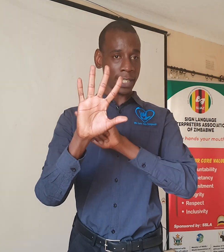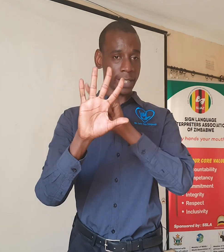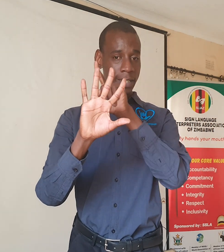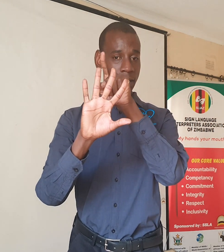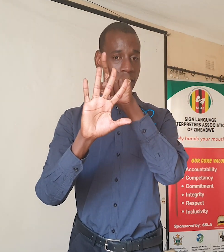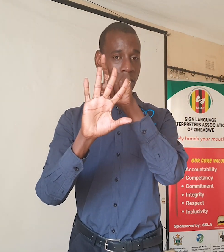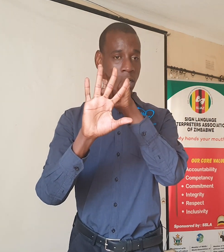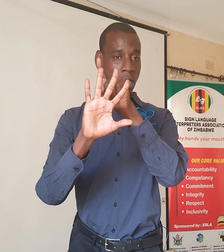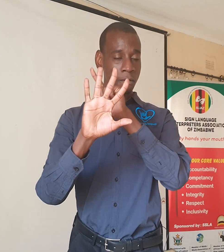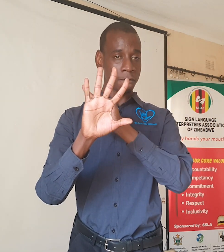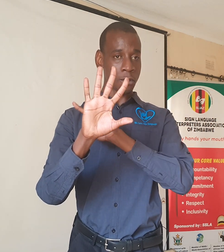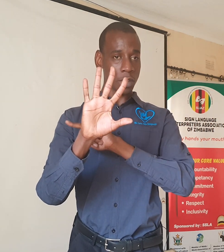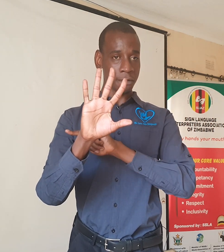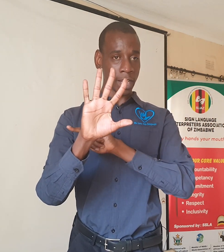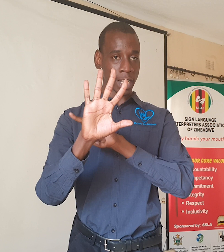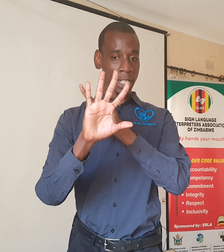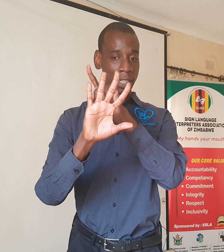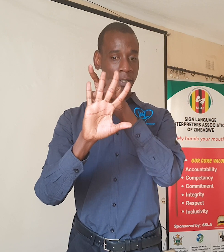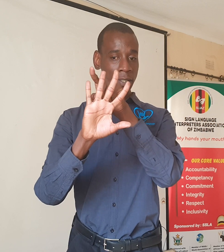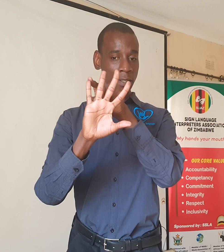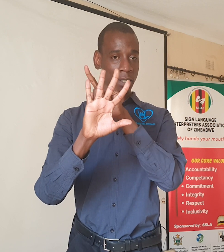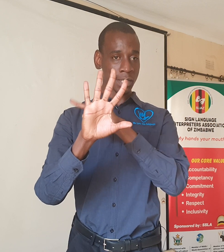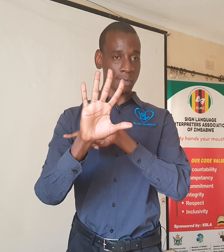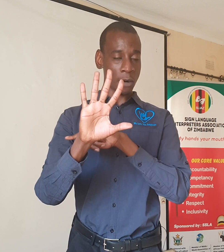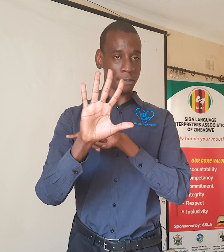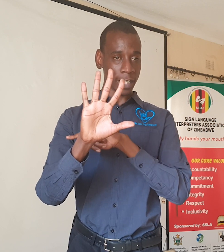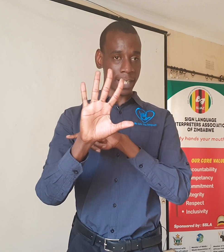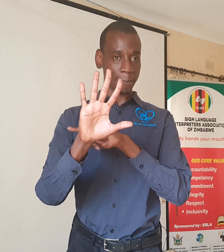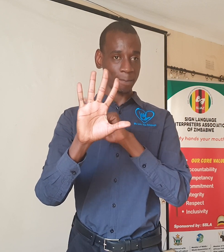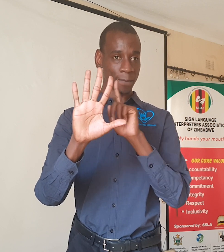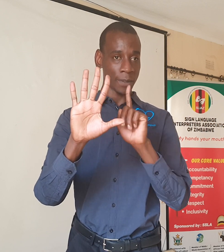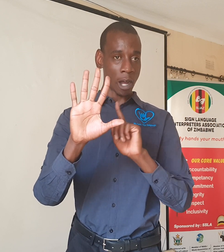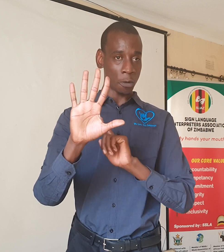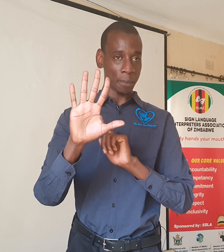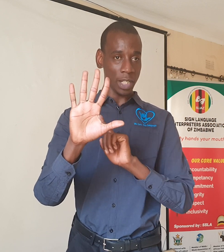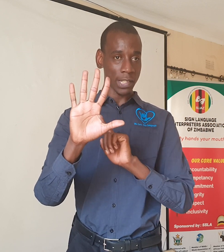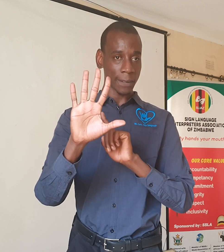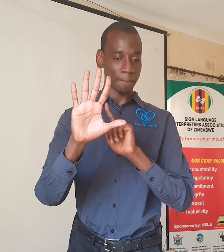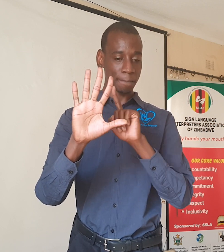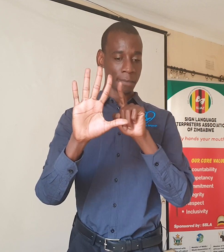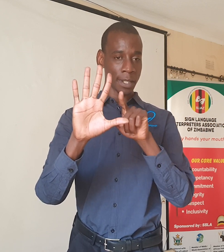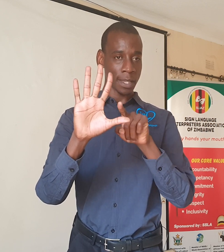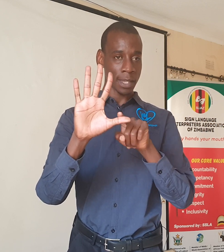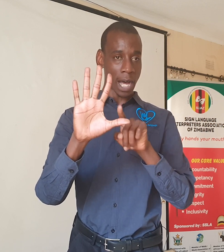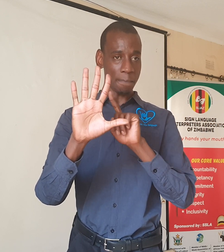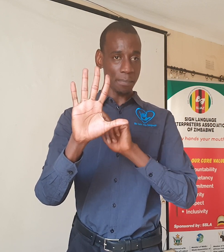fourth finger fourth small finger i'll repeat thump